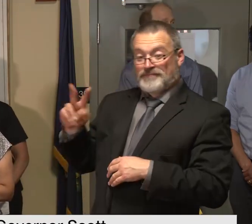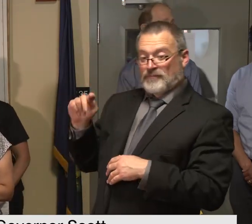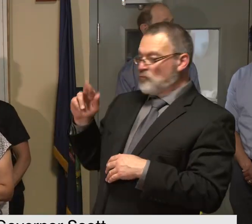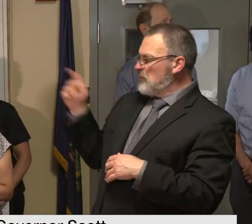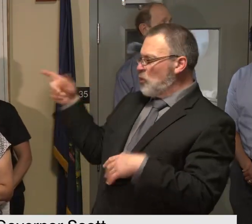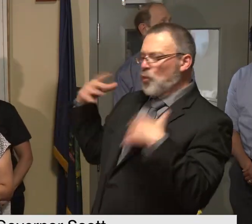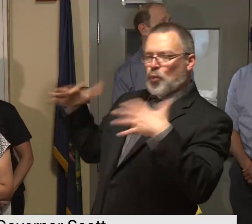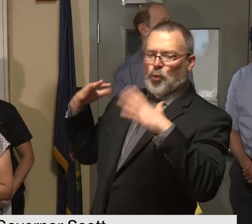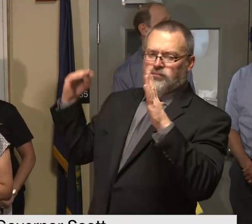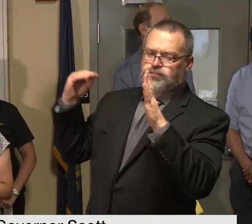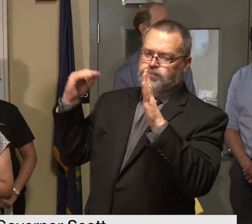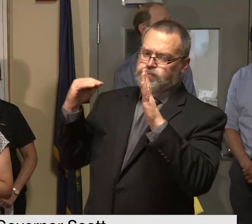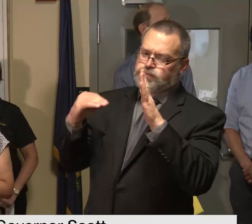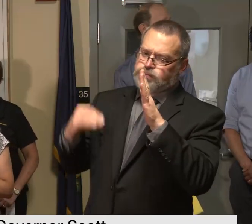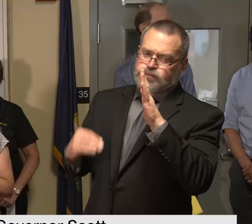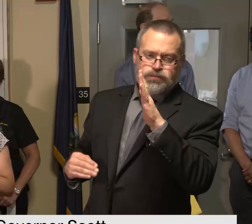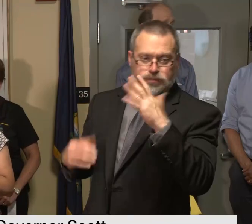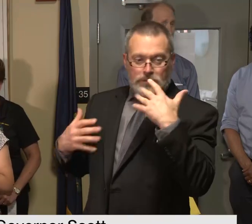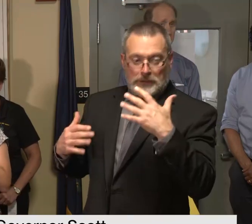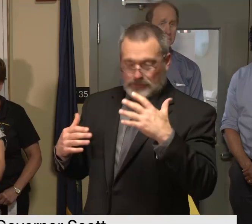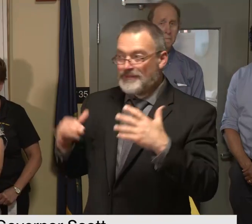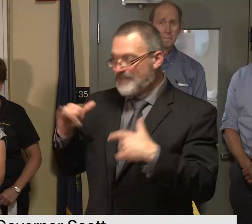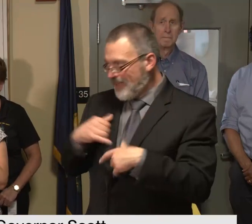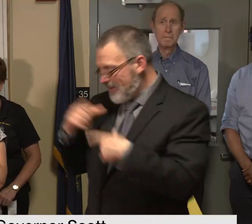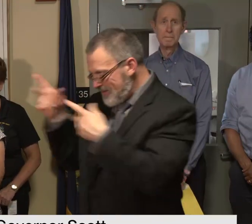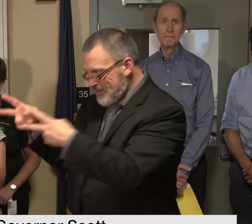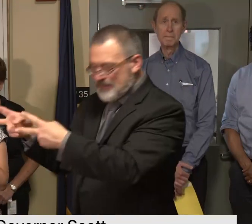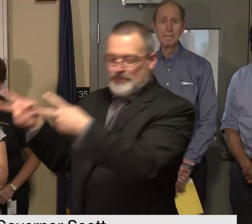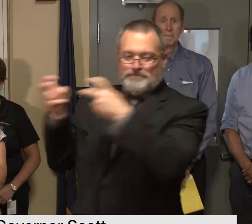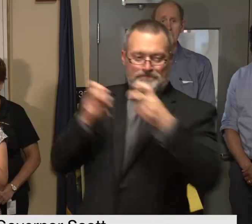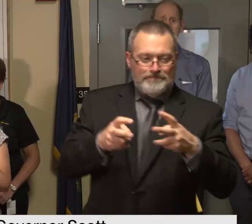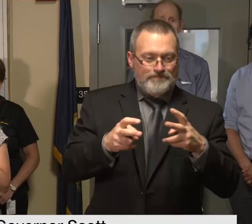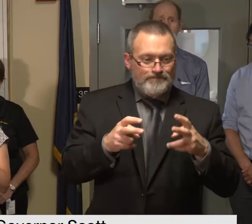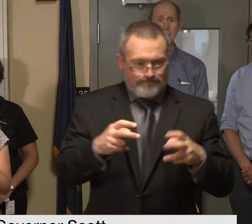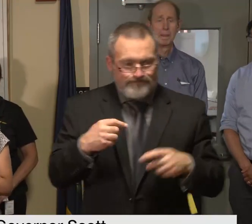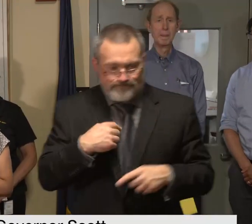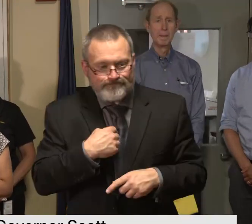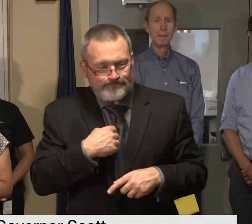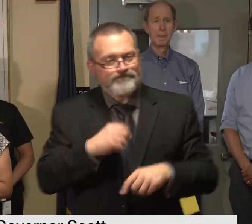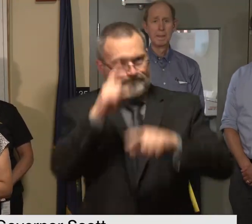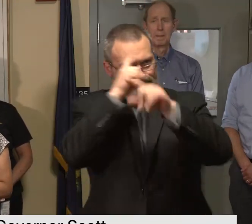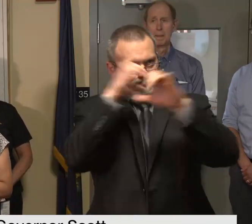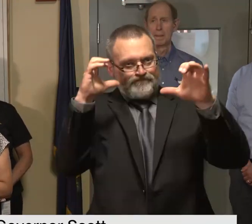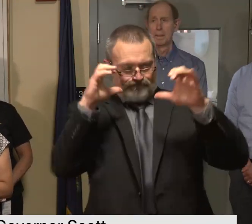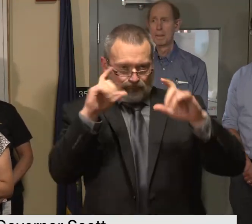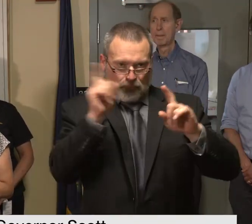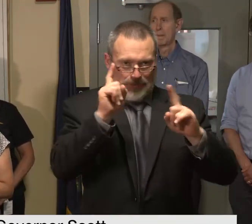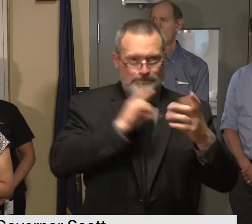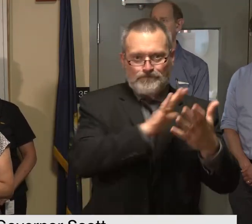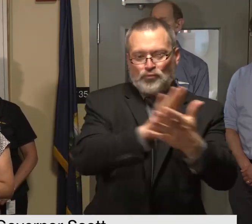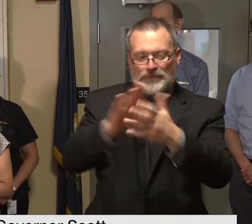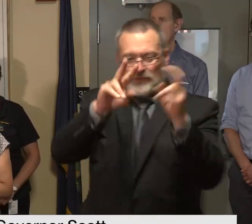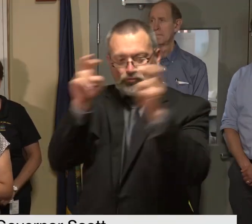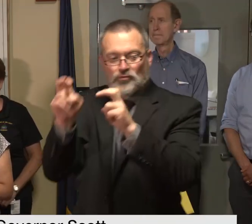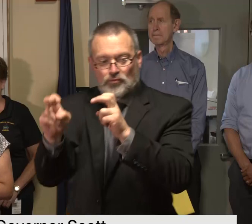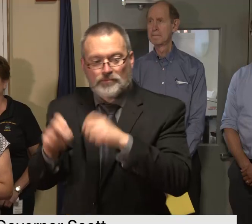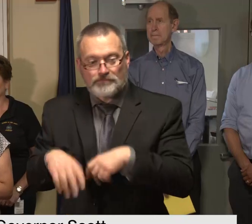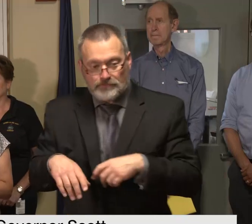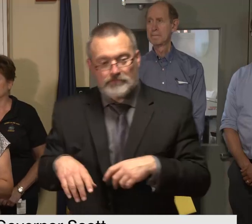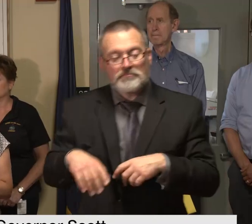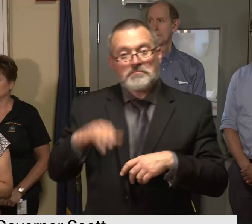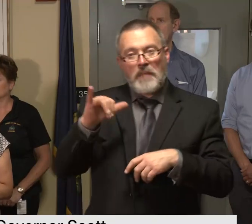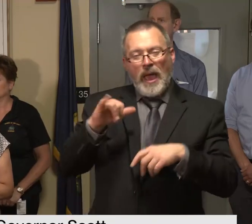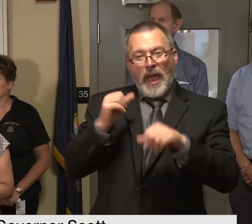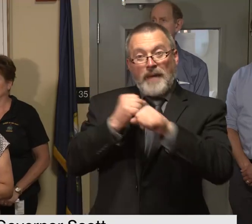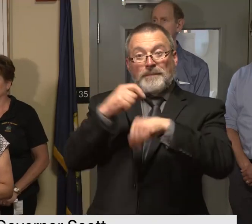assets within their own system and so know that over time we will become more resilient but it is a challenge just